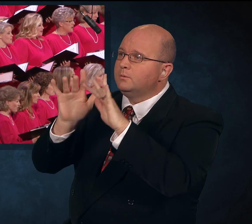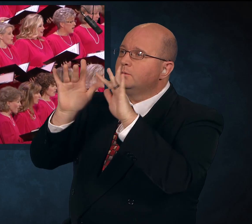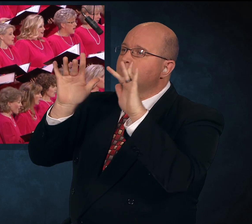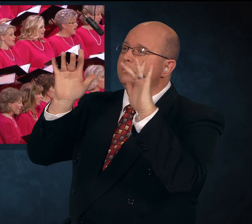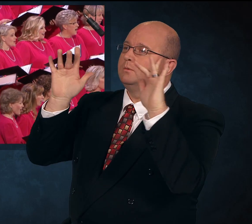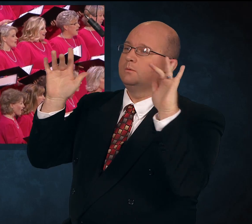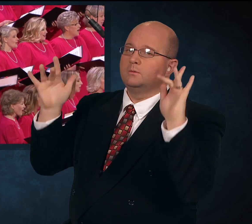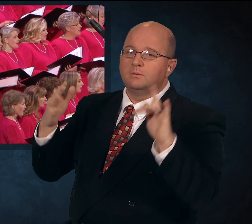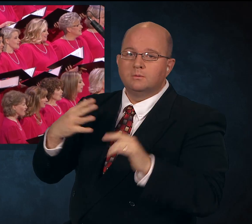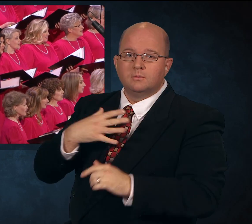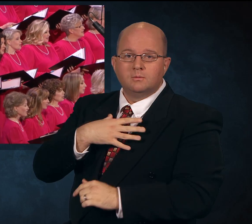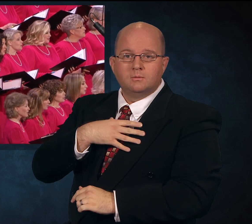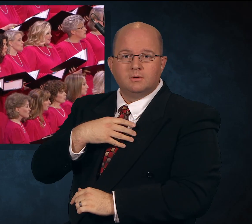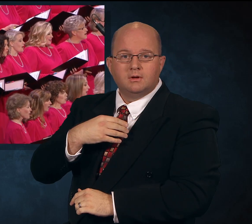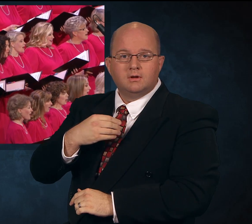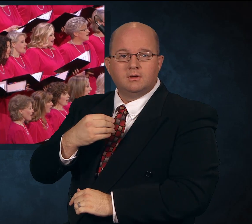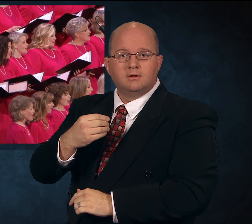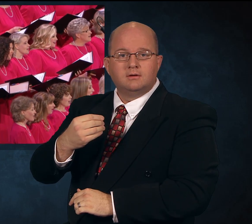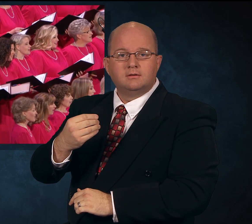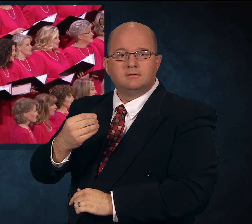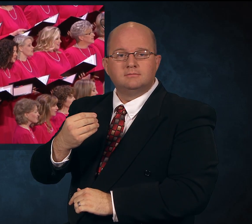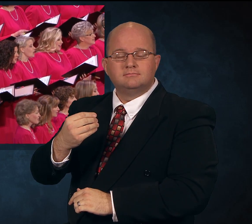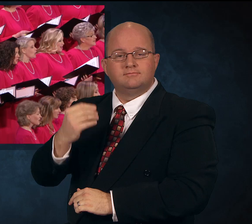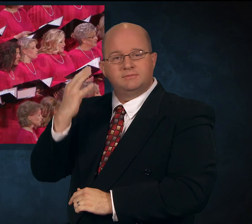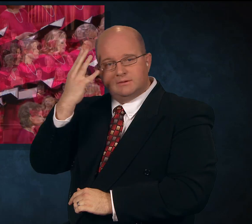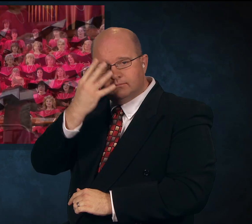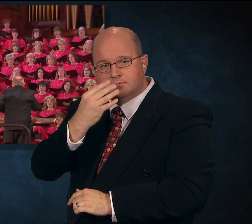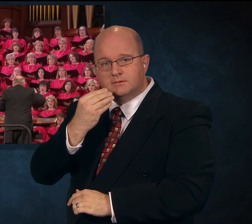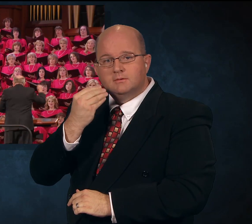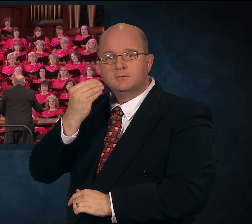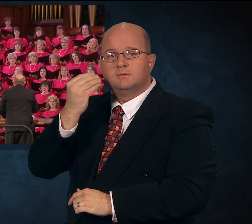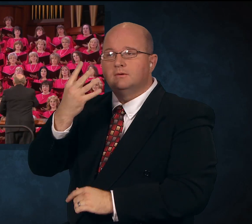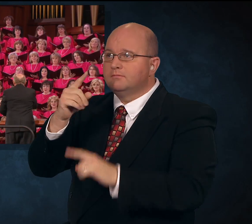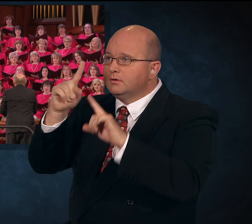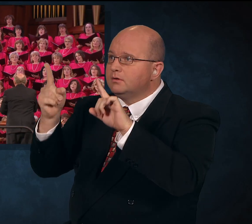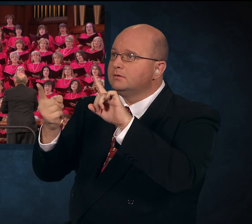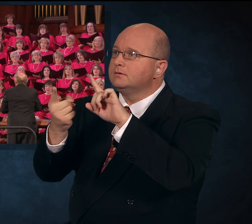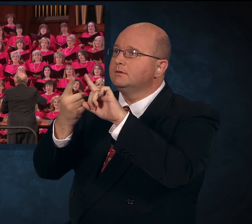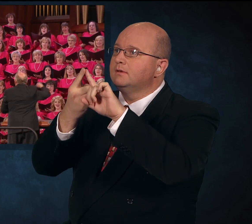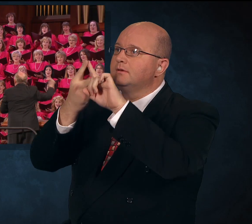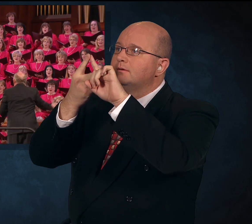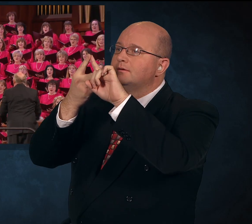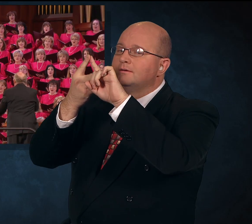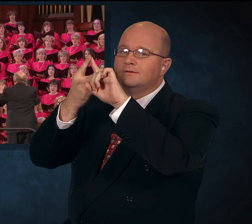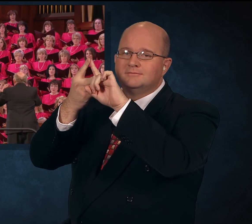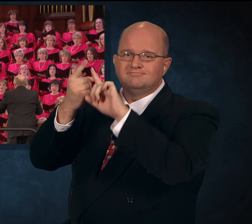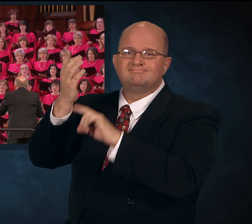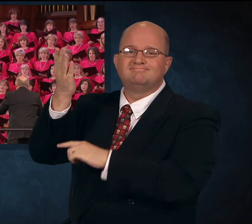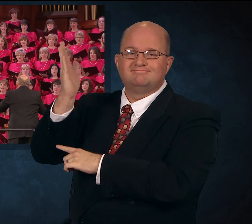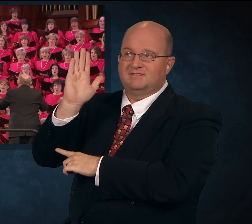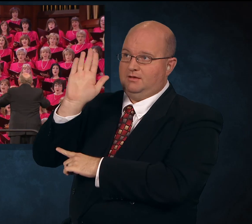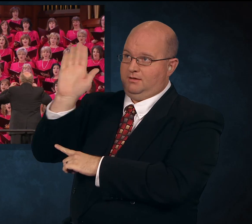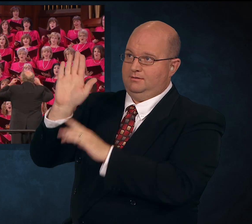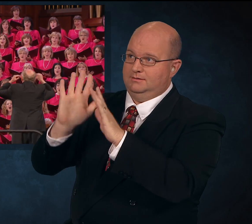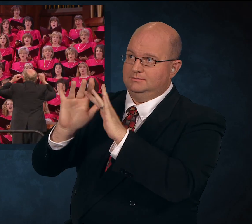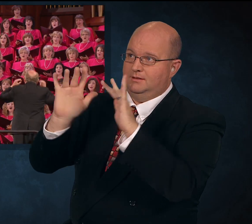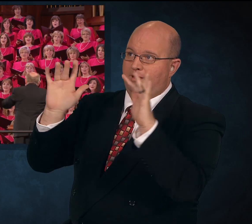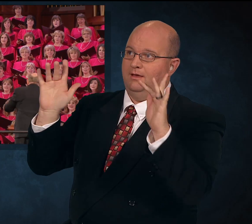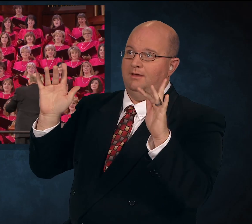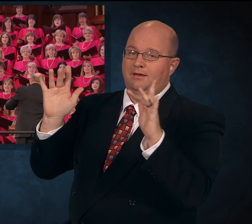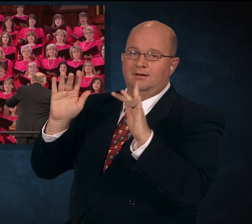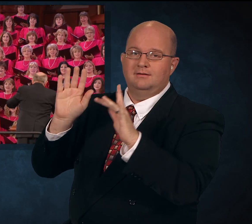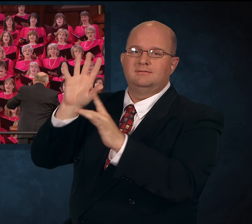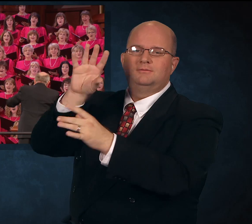of pearly white, Beautiful temple, God